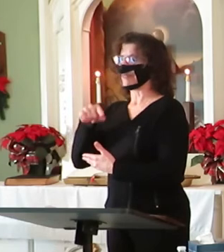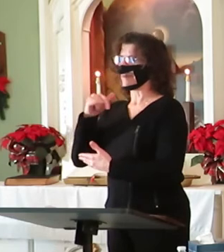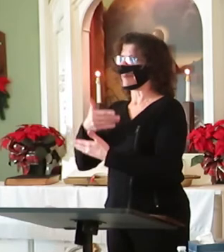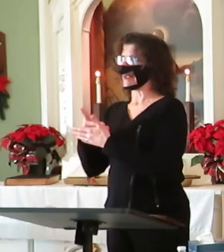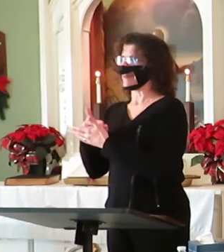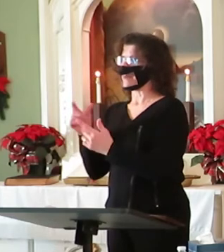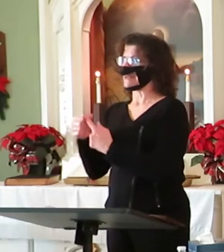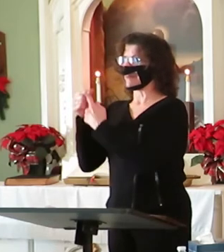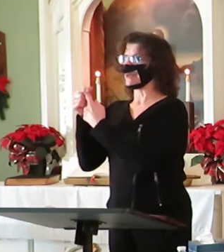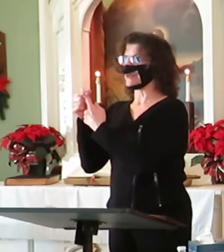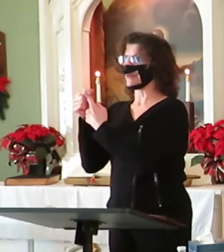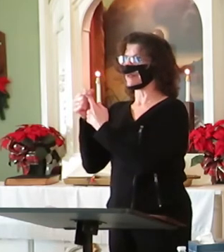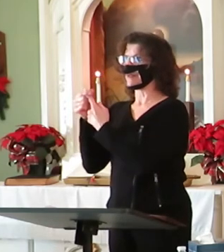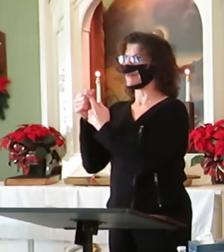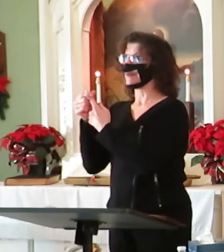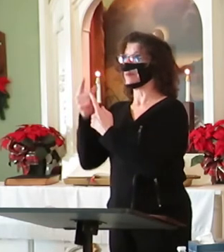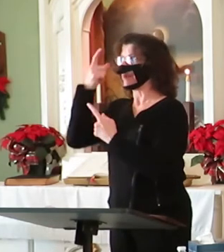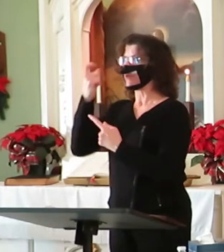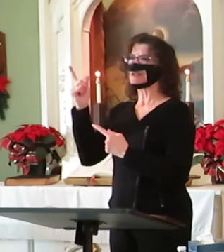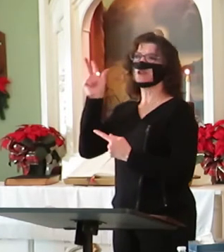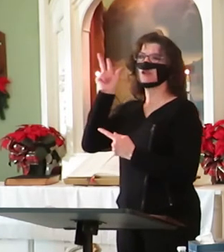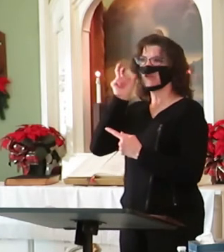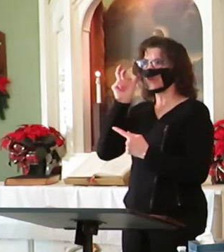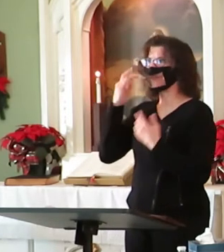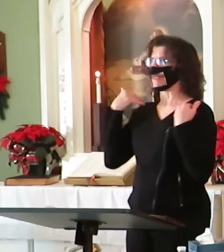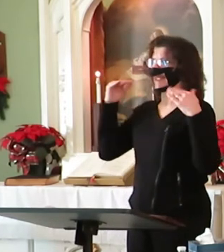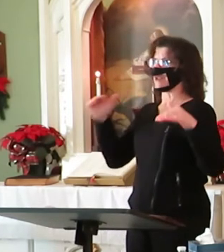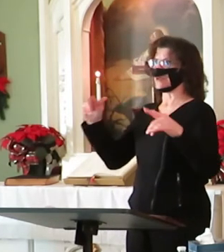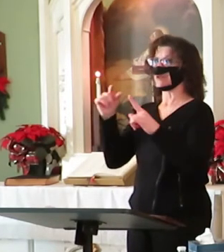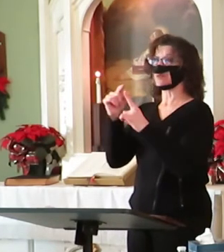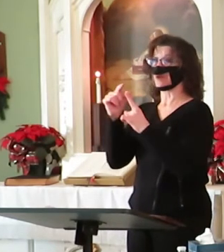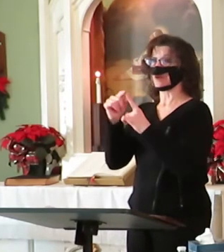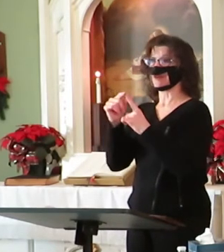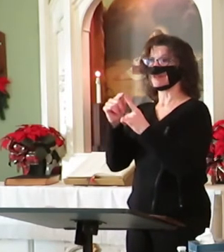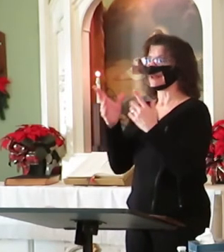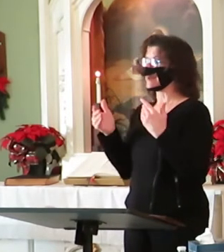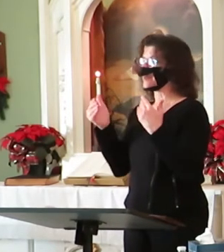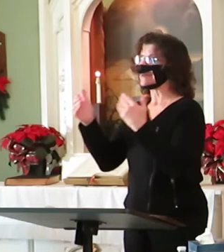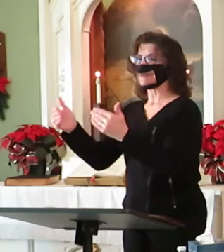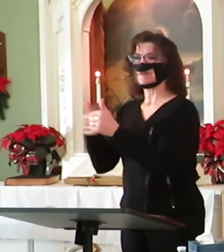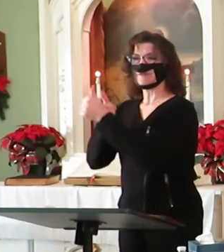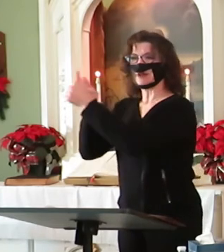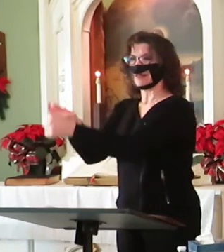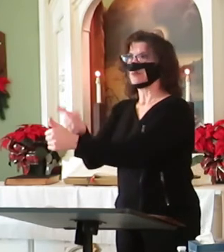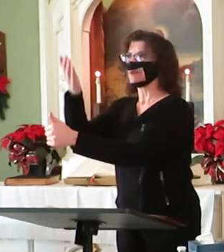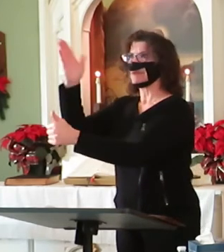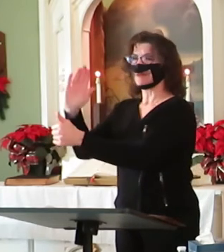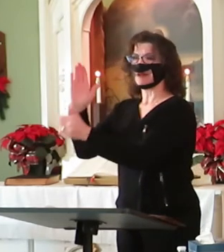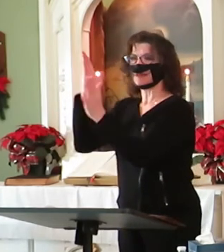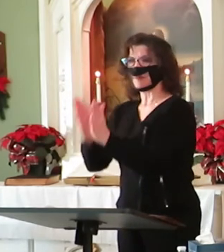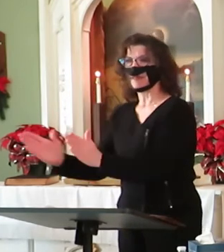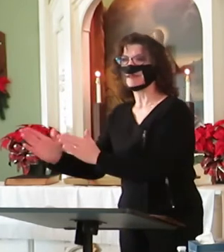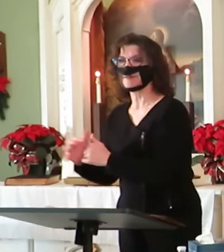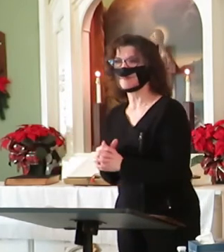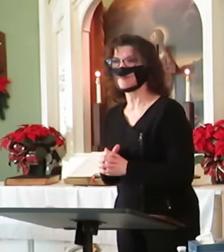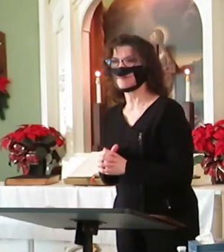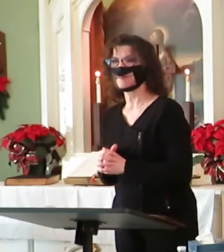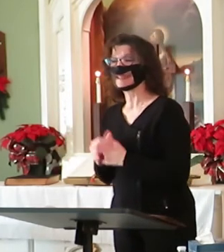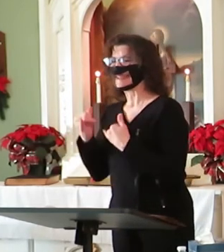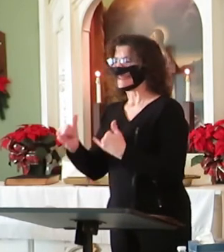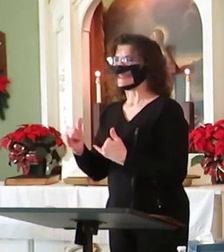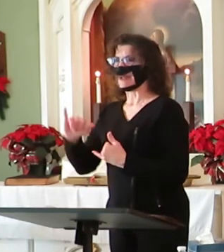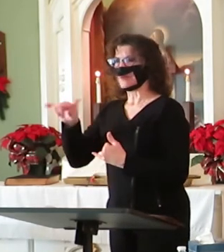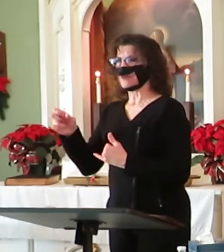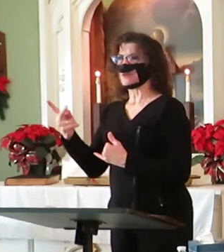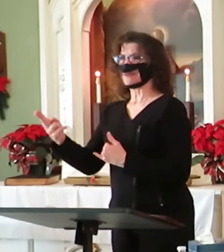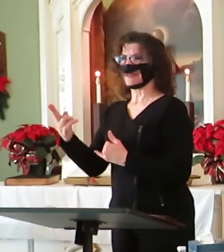moment he heard the angel's words. He proceeded unafraid to follow God's leading, now empowered to be